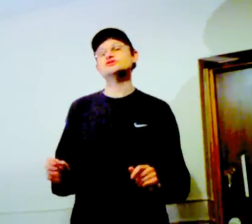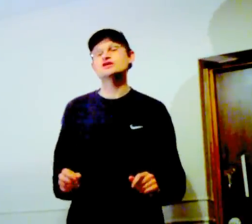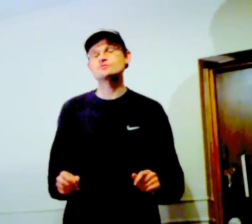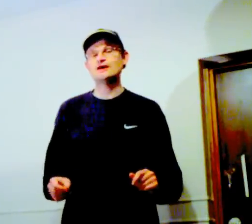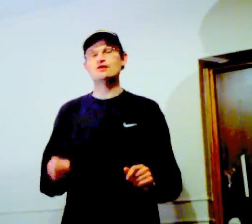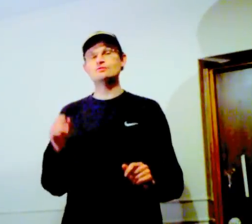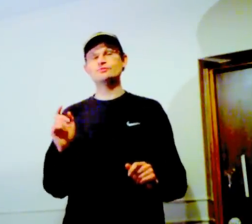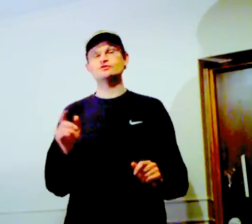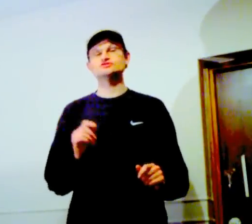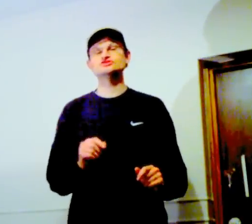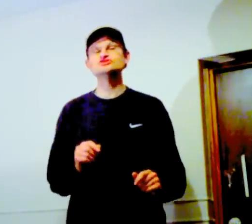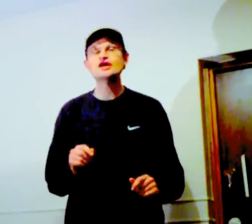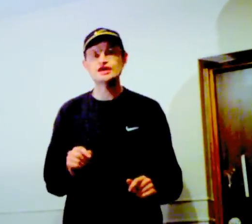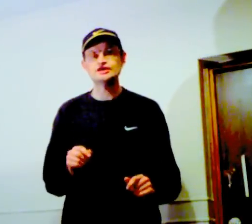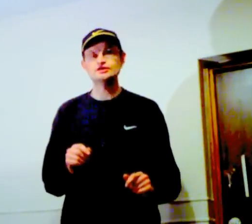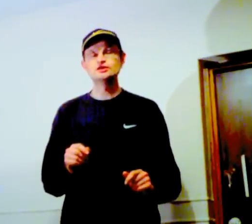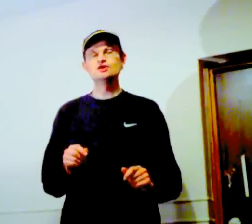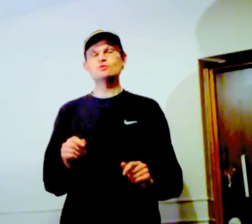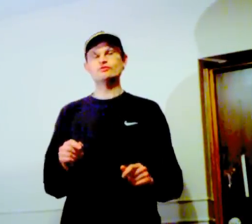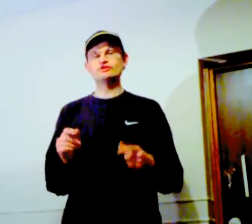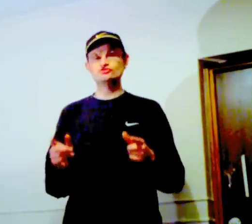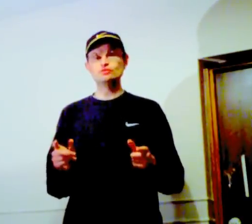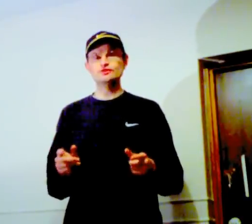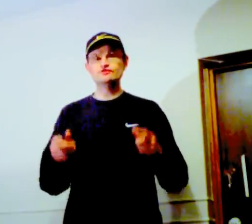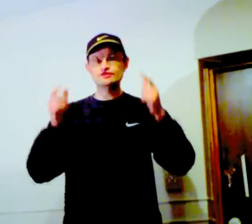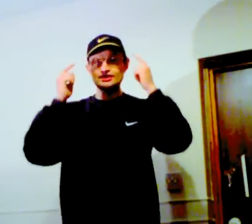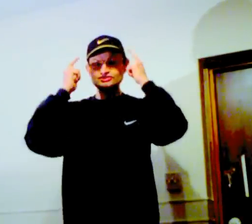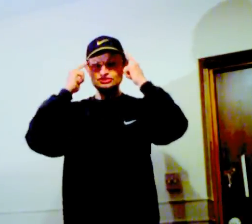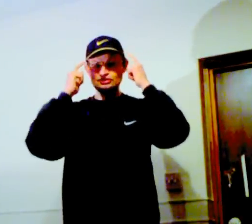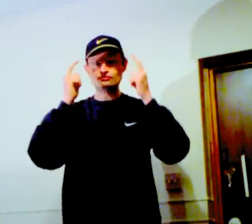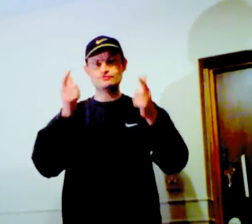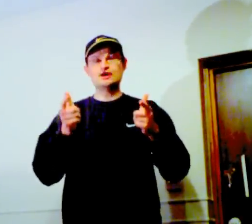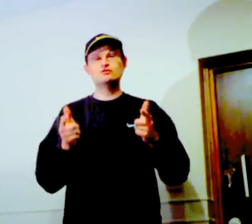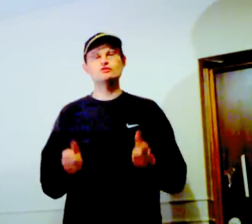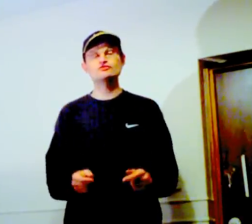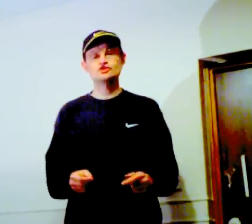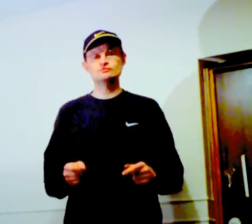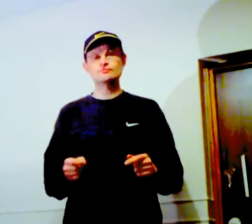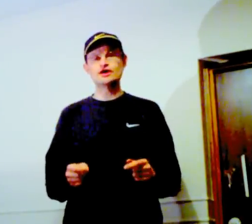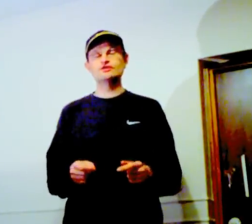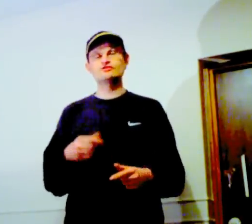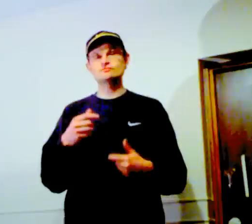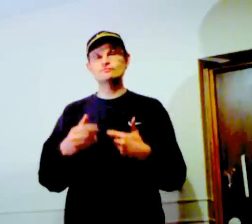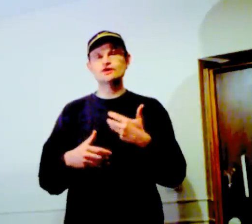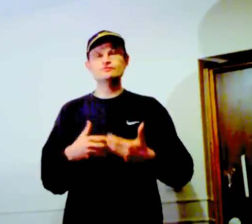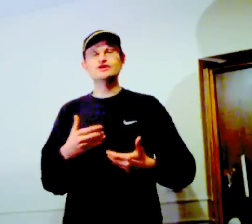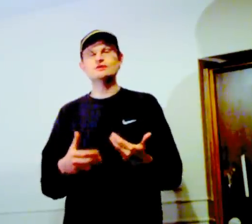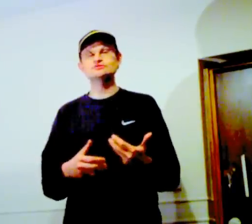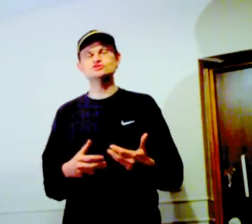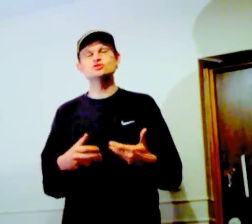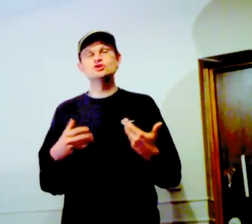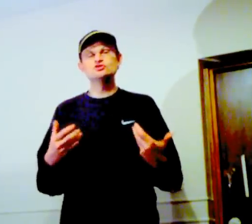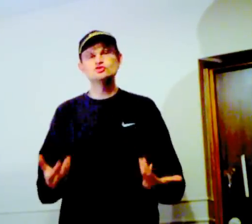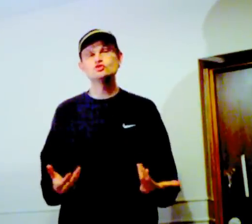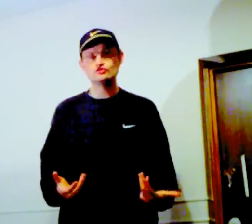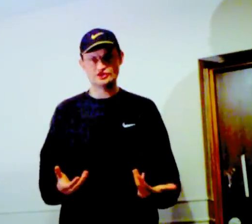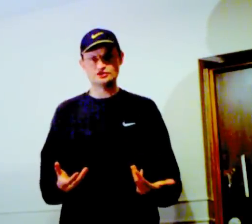psychic power per se. But what they do believe in is, you know, the power of the human mind, the human mind being able to do things,